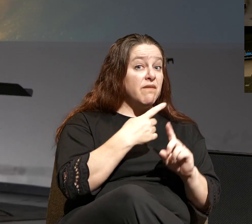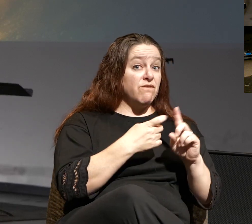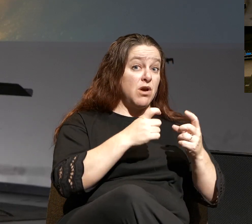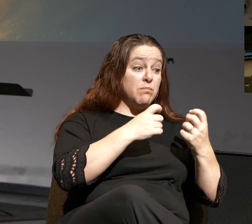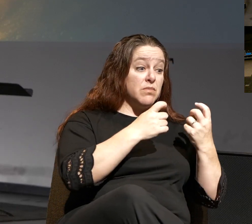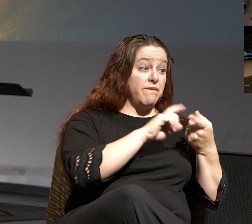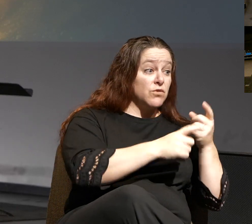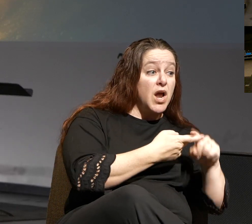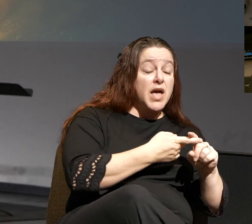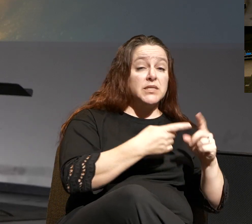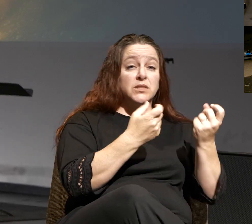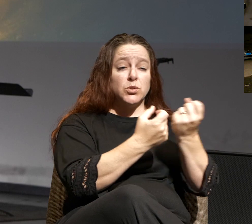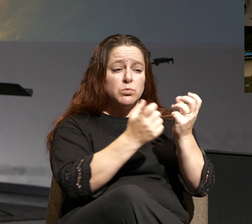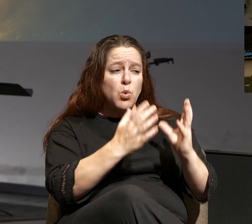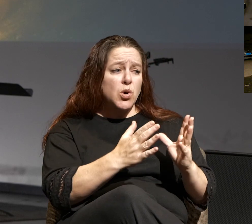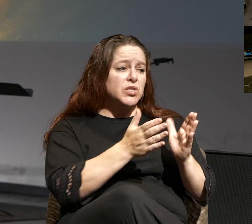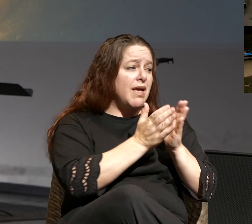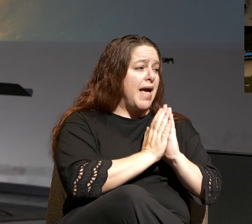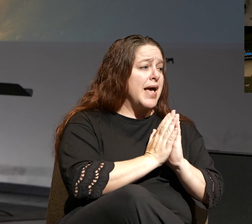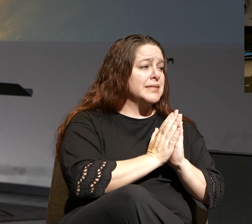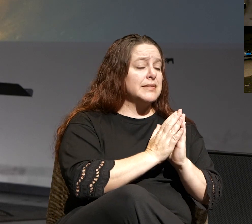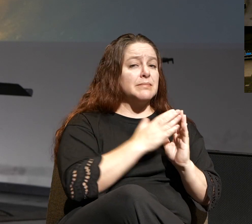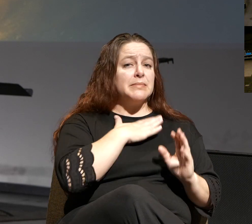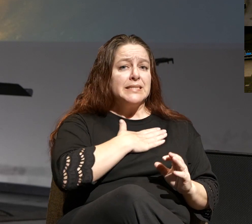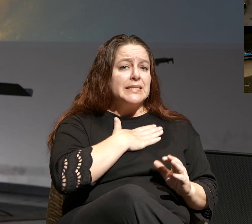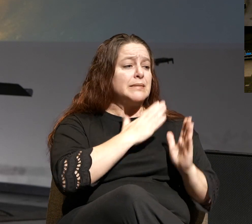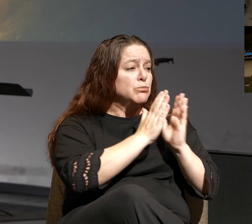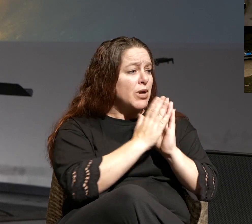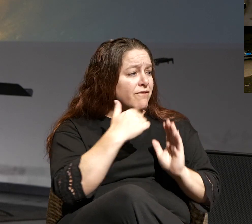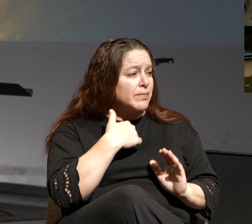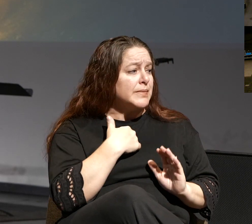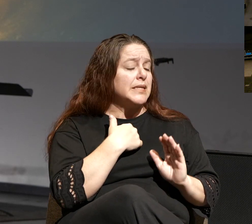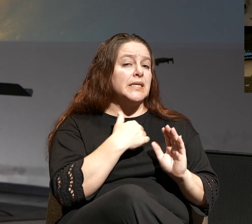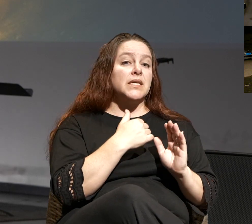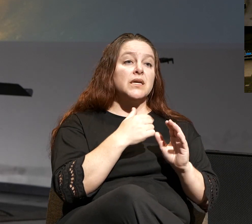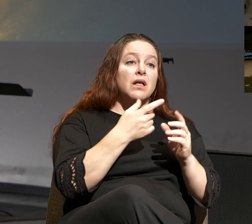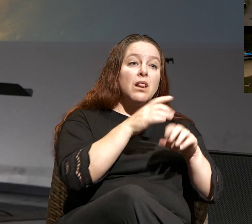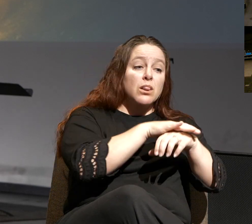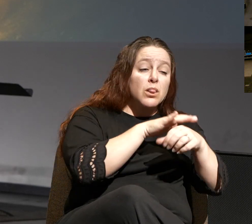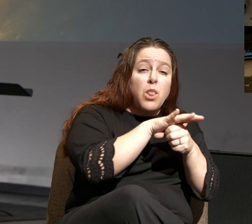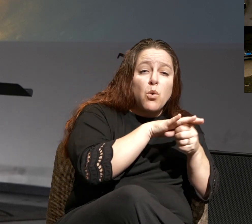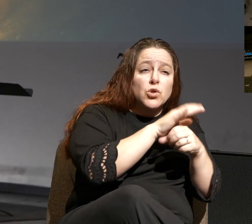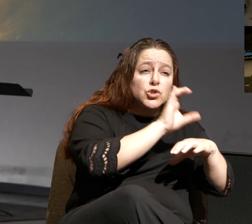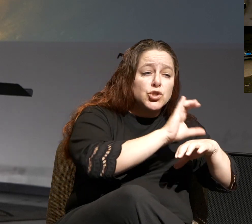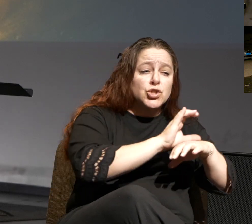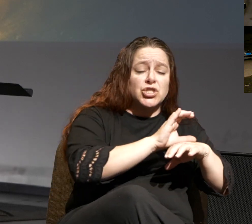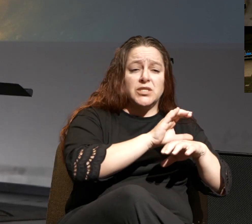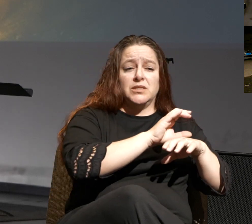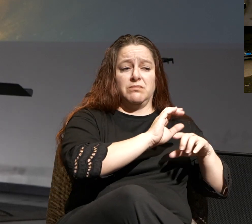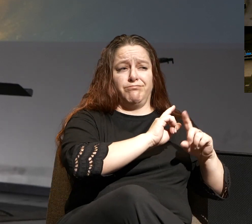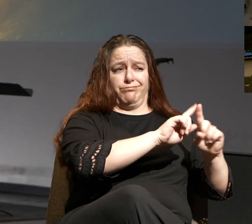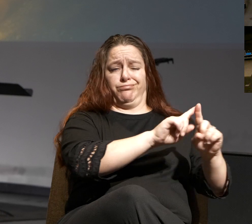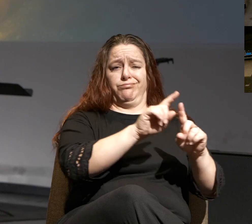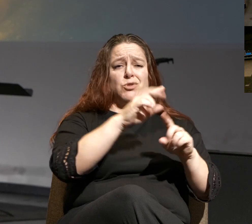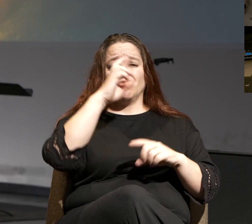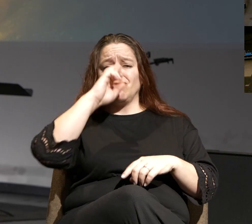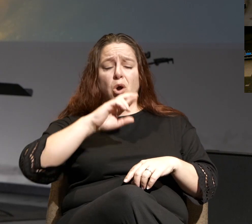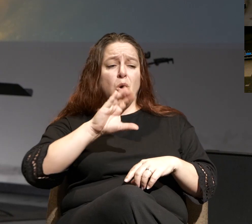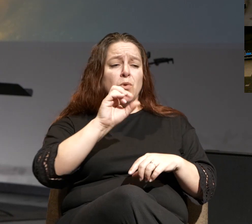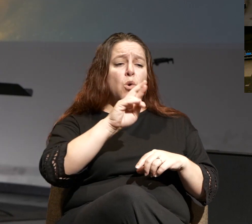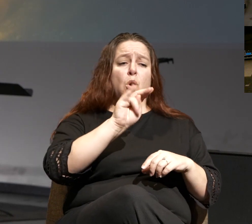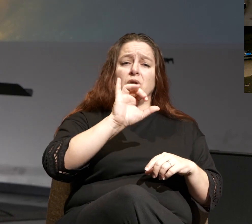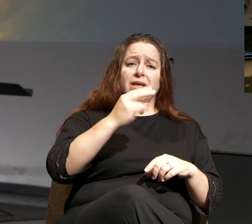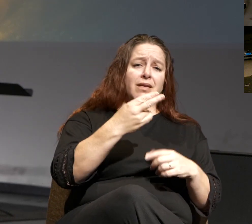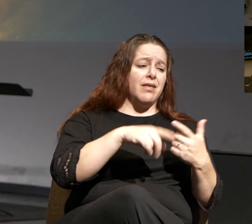supporters. He asks for prayer from the local churches all over the world, Rome, Corinth,